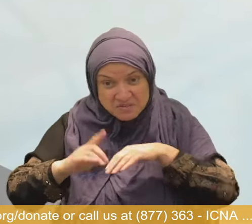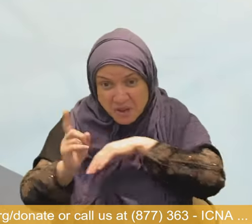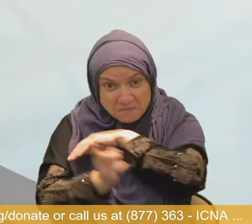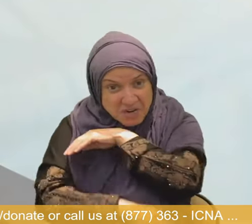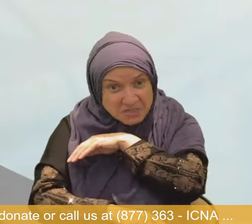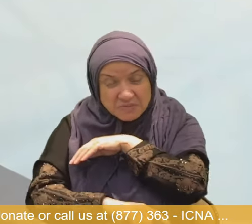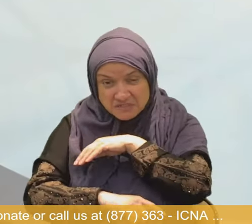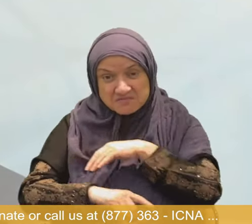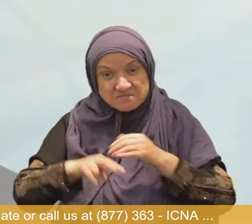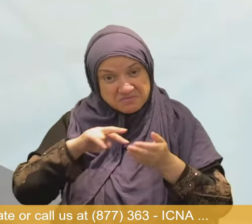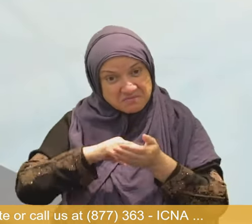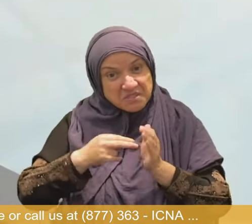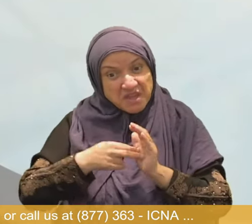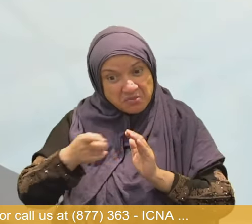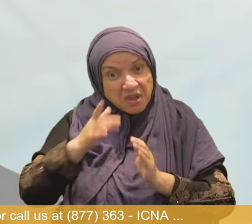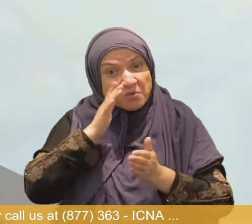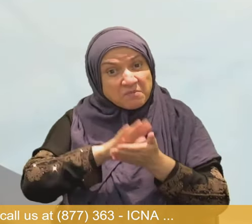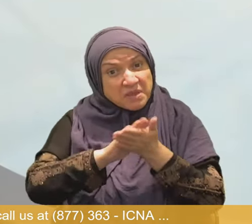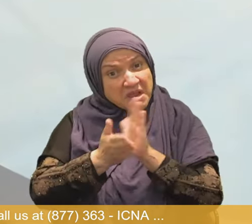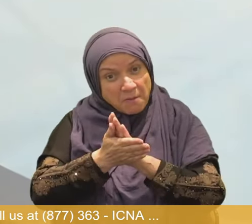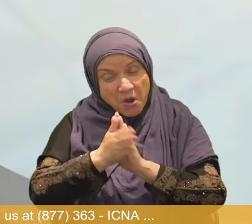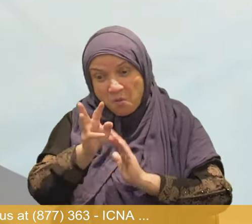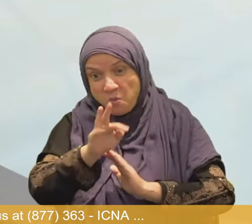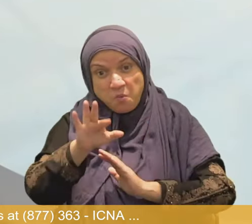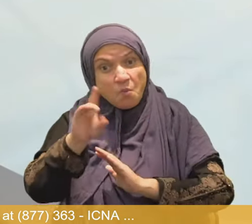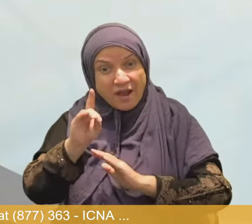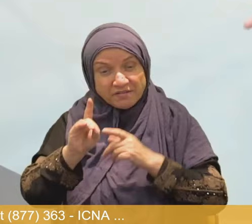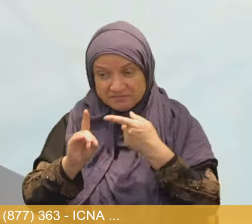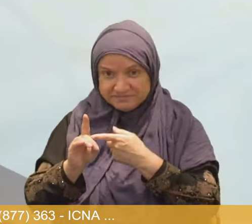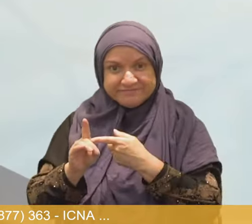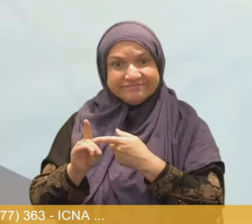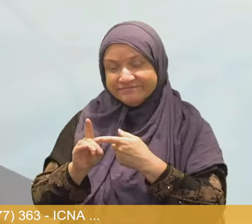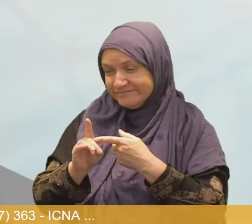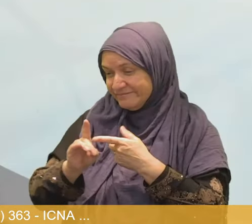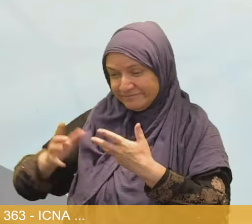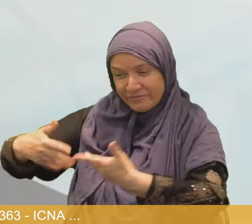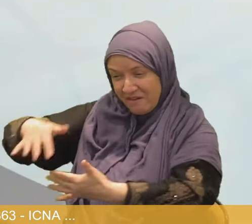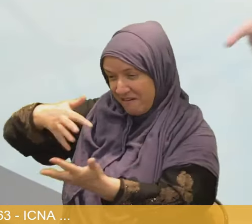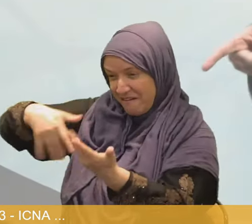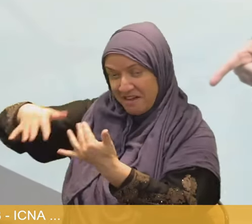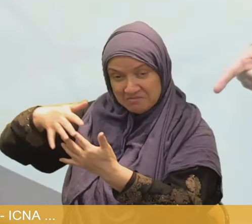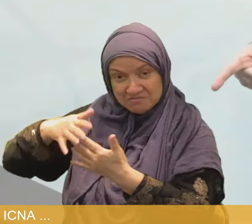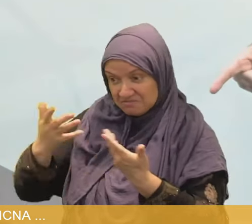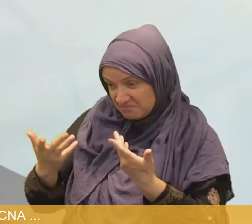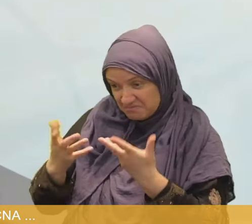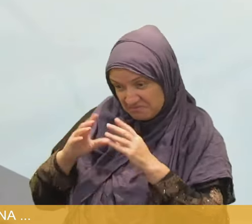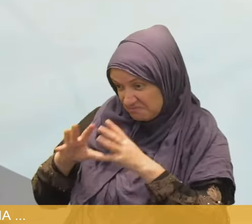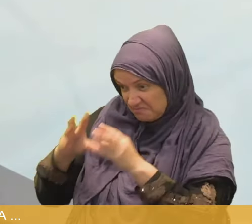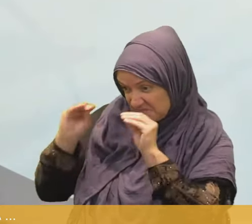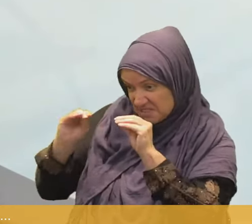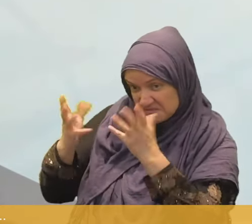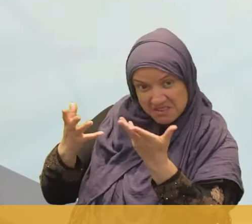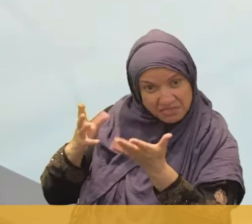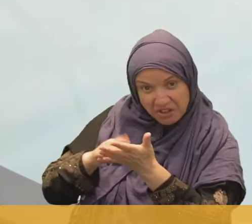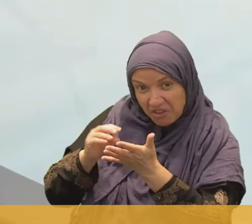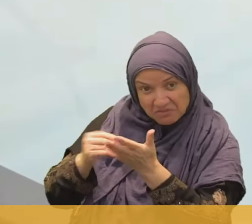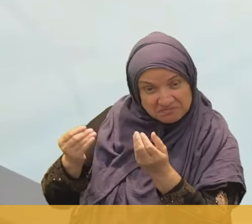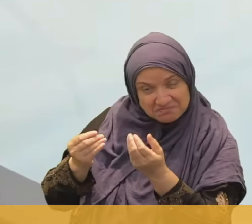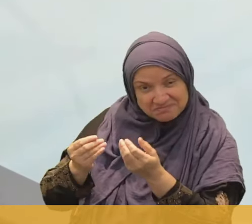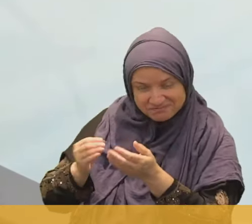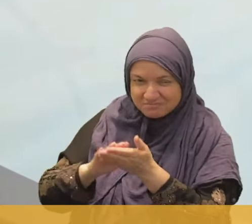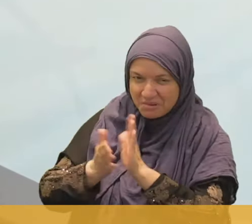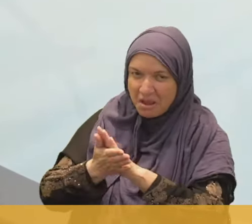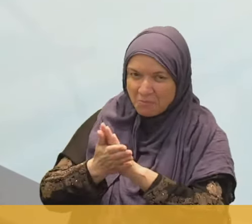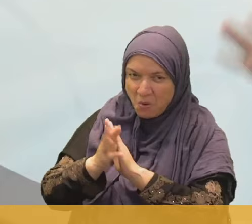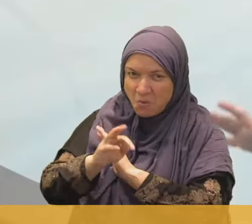Those parents are smiling, I can actually feel that. Young people who just started driving, if you will tell them, drive as fast as you can,